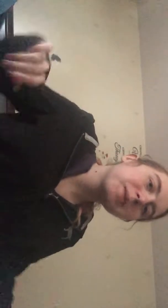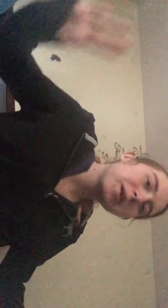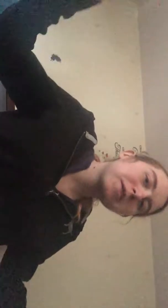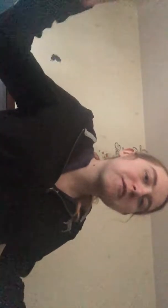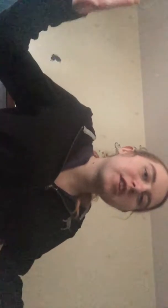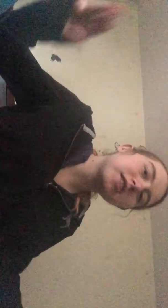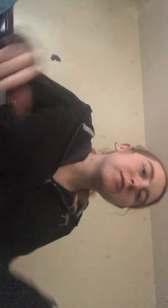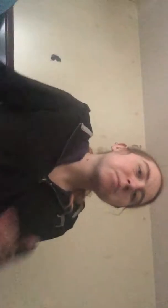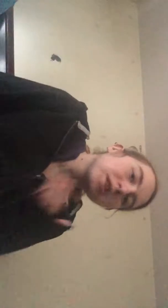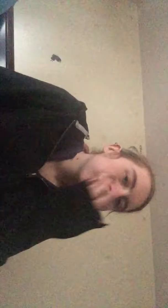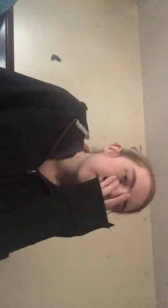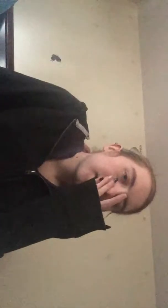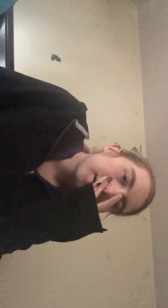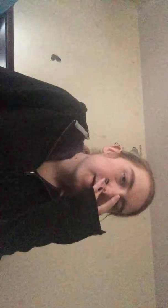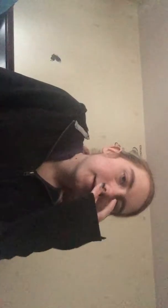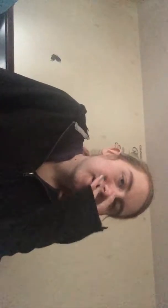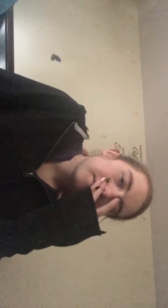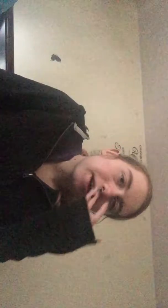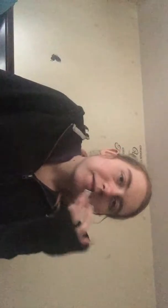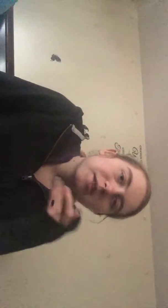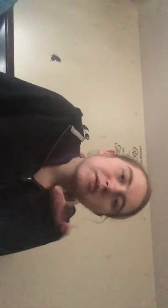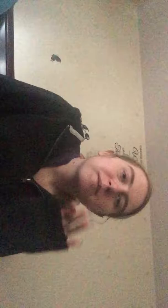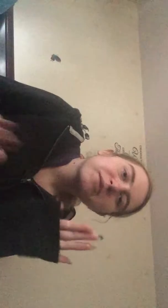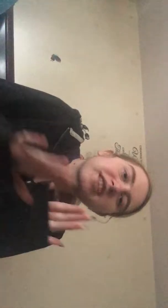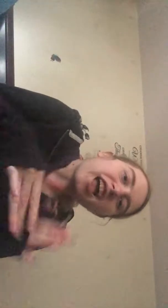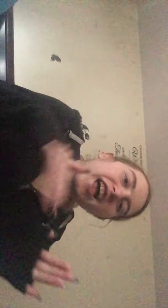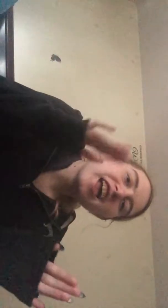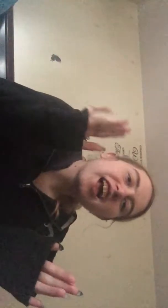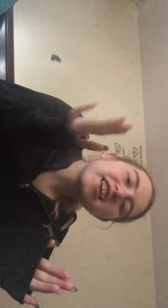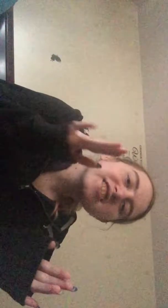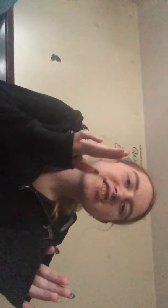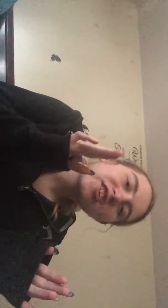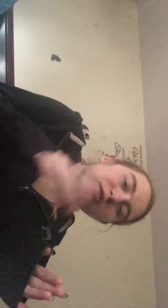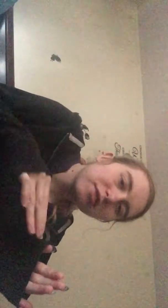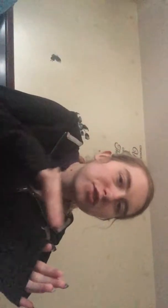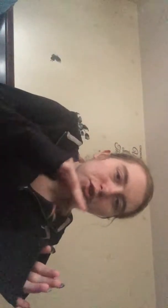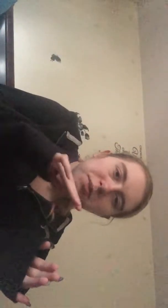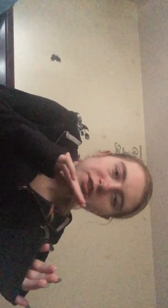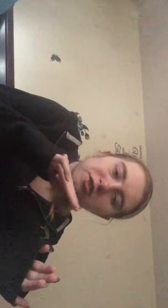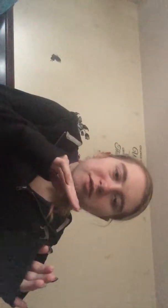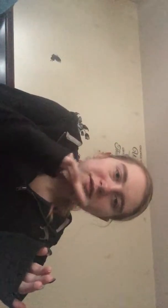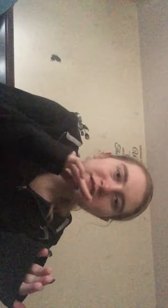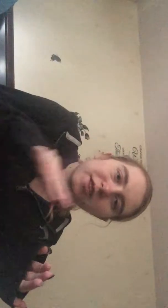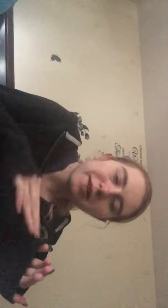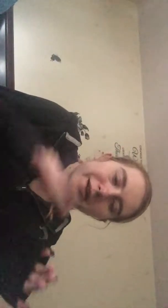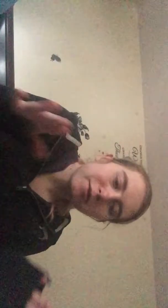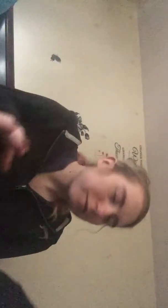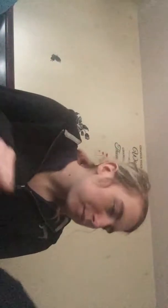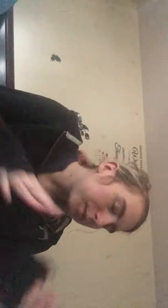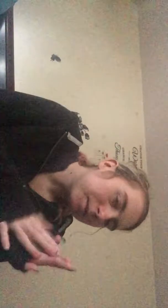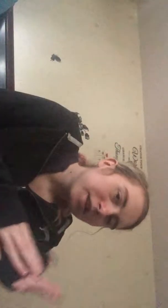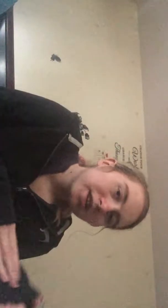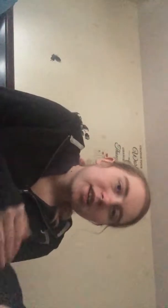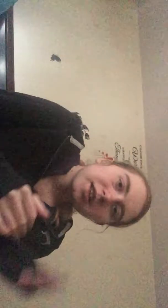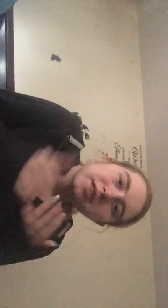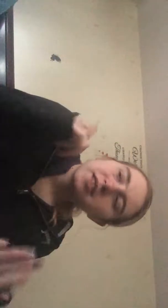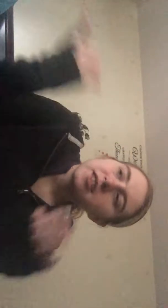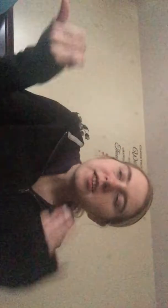the fake knife and I don't have anymore I get scared over the stupidest stuff ever but that